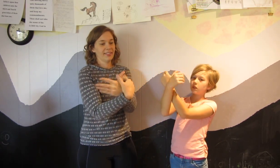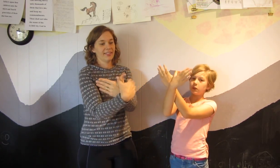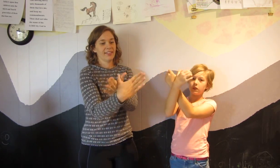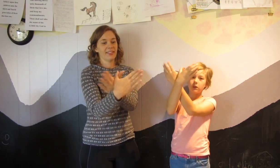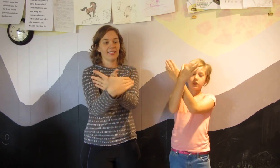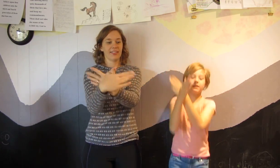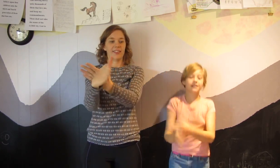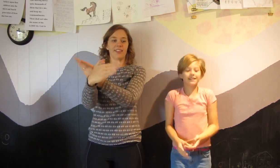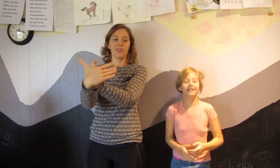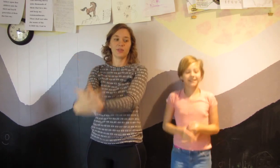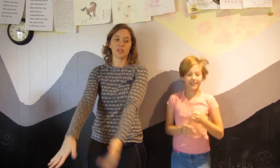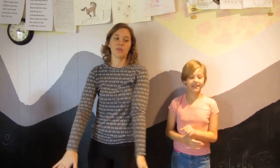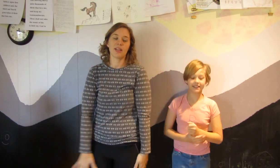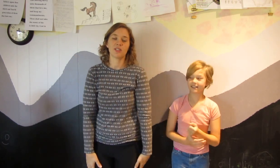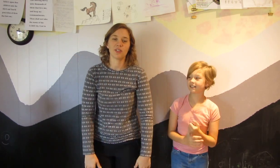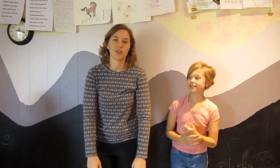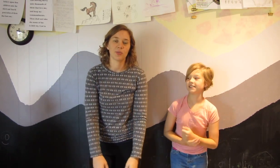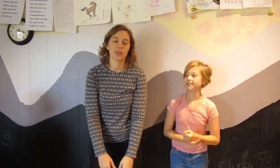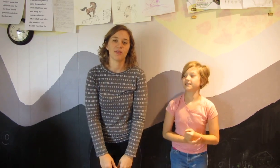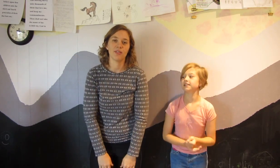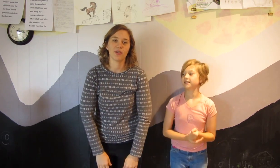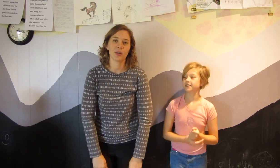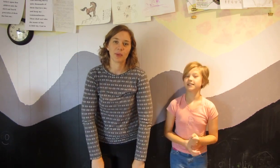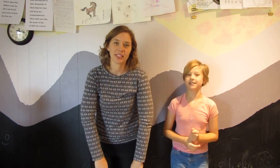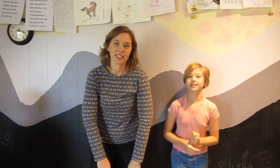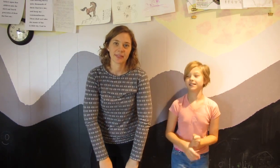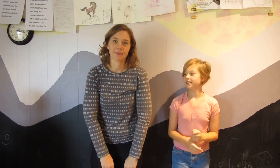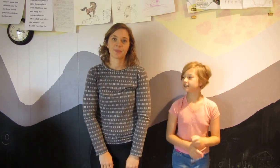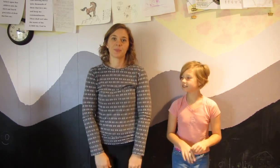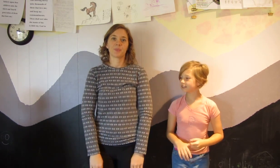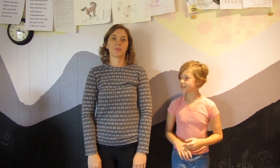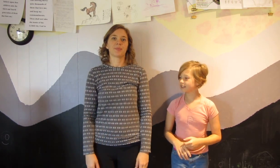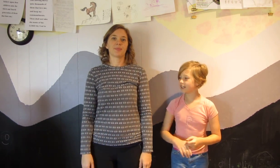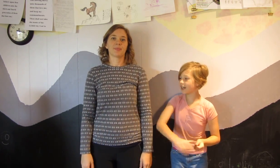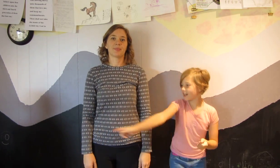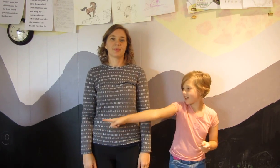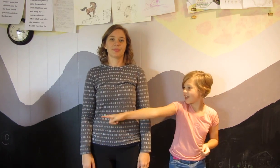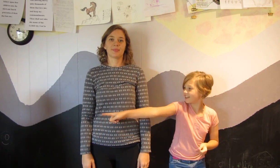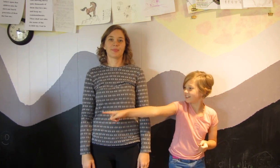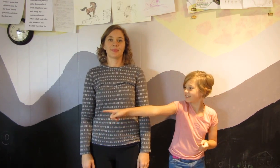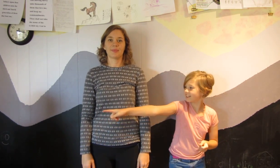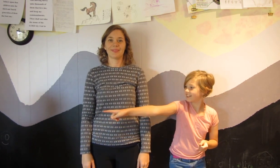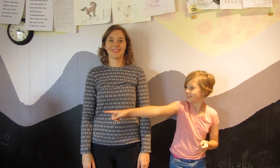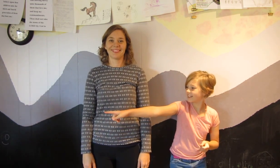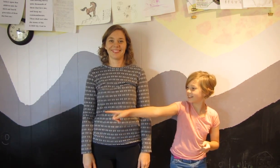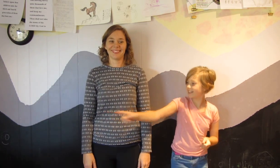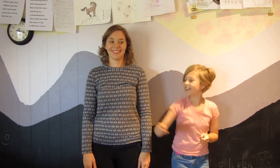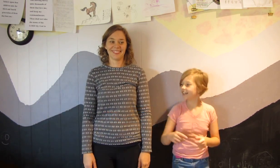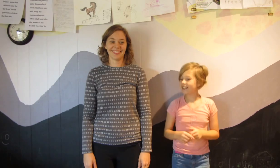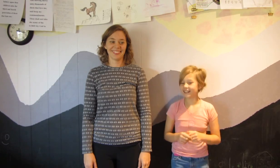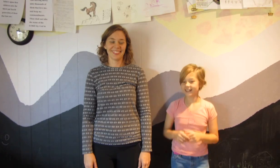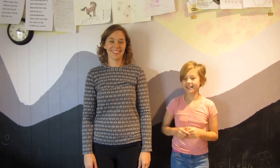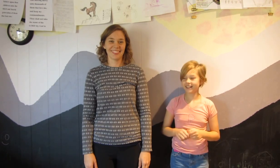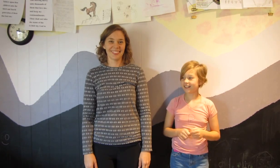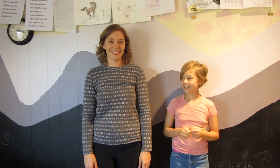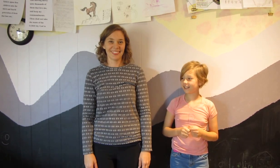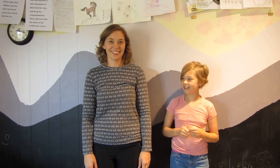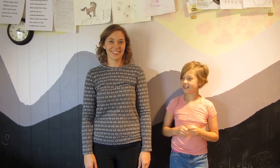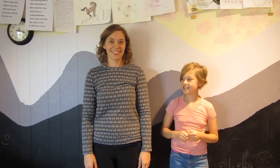those are the major groups of invertebrates hit it what are the major groups of